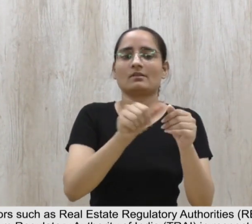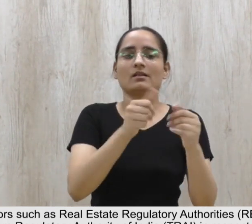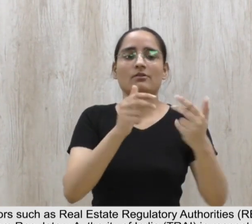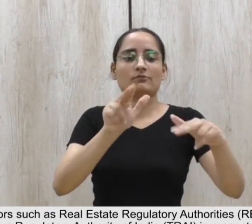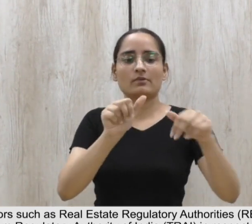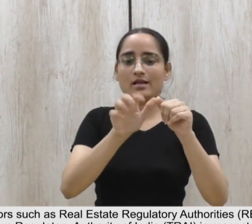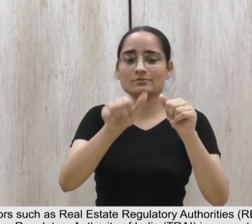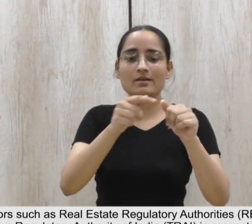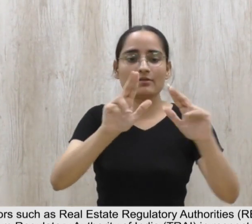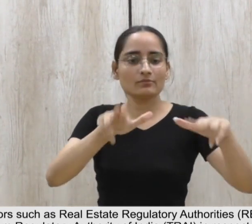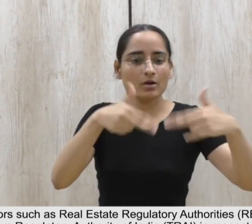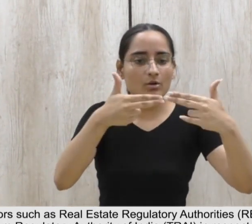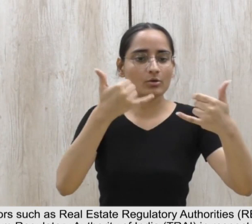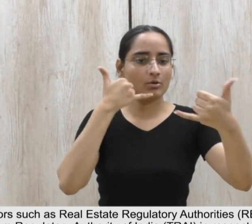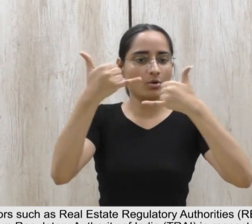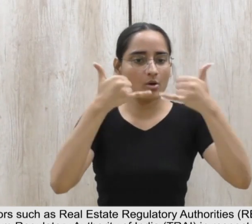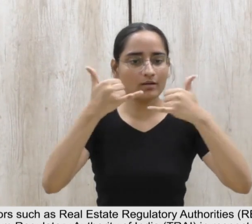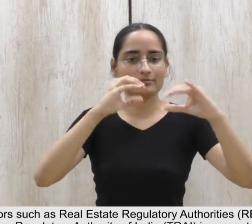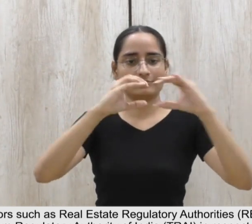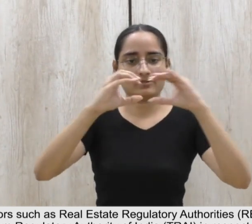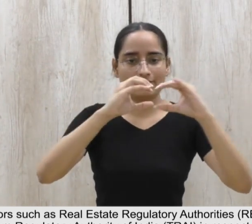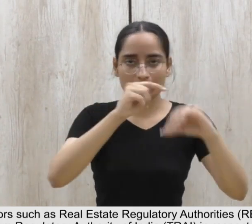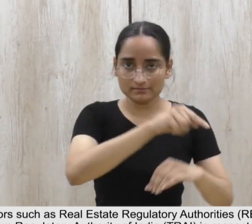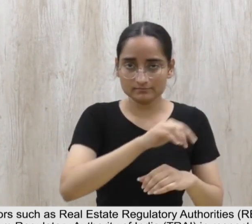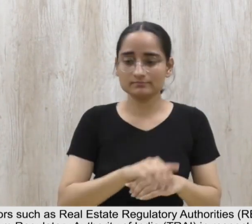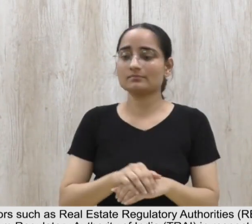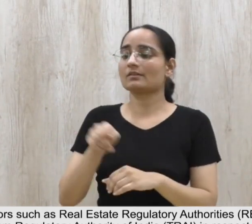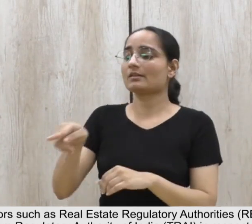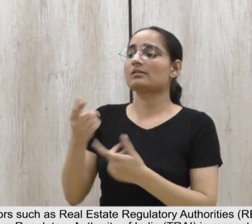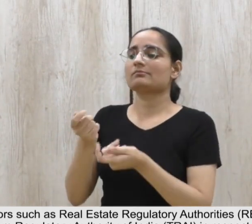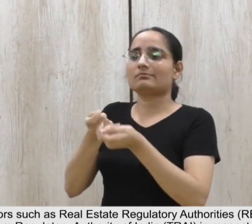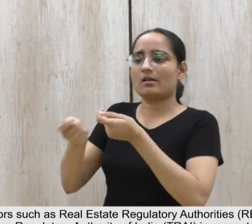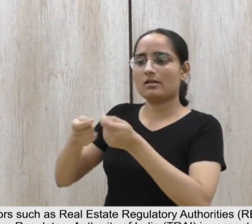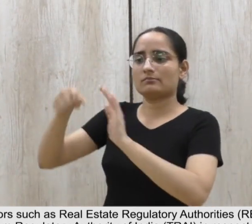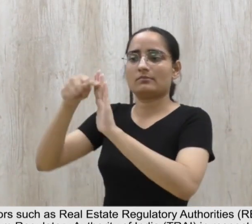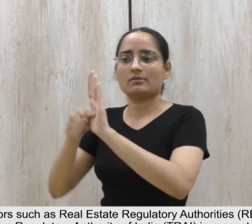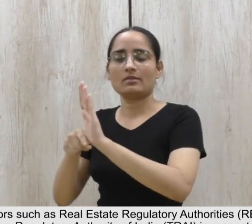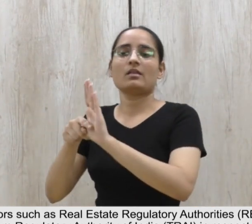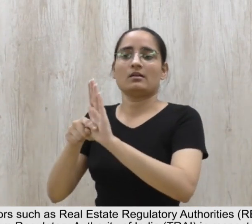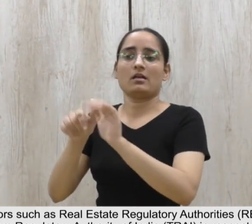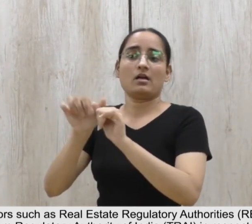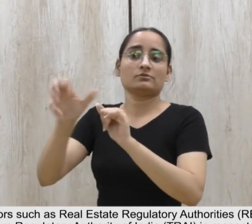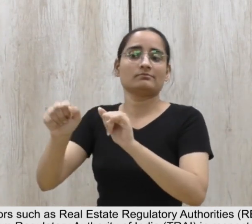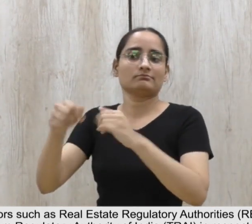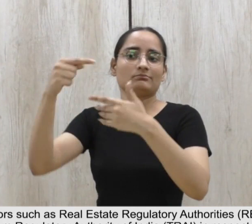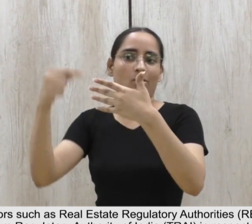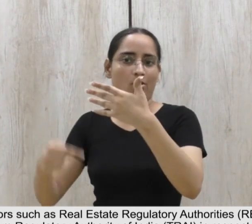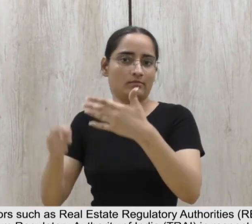that is tr a I in respect of telecommunications will be